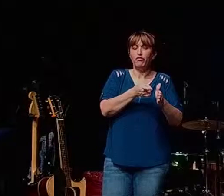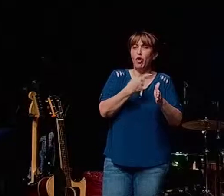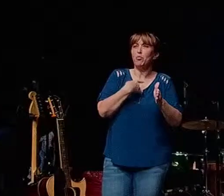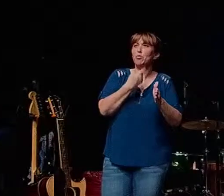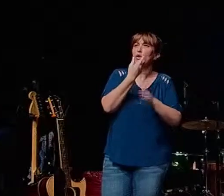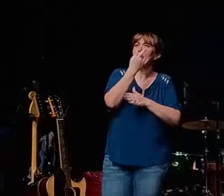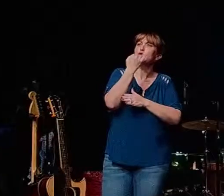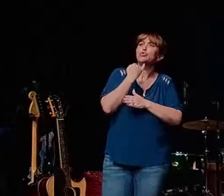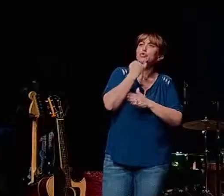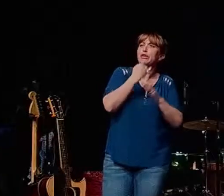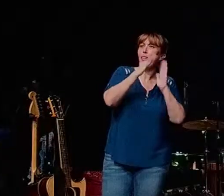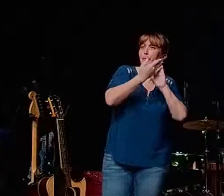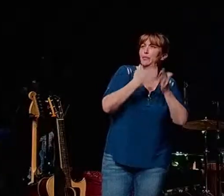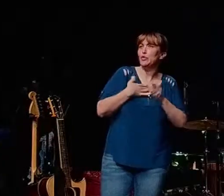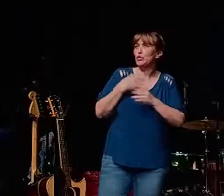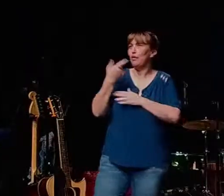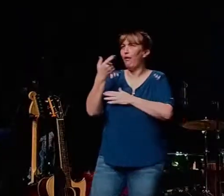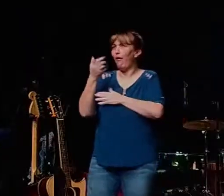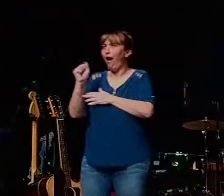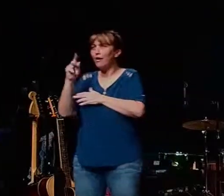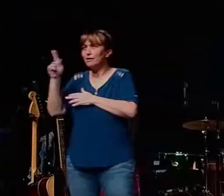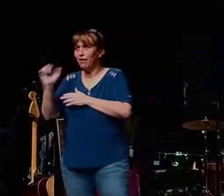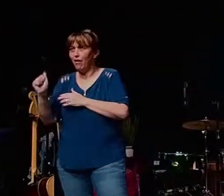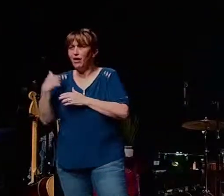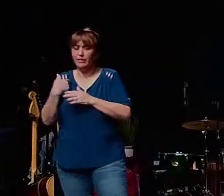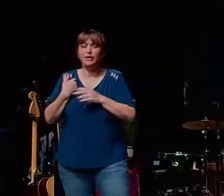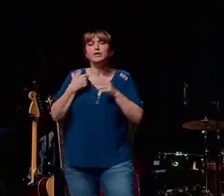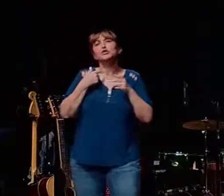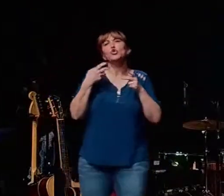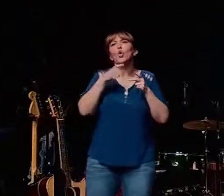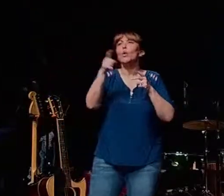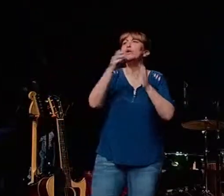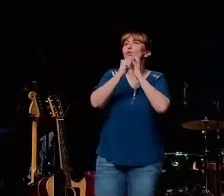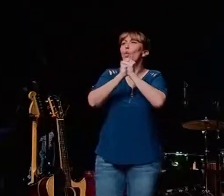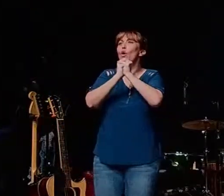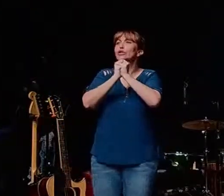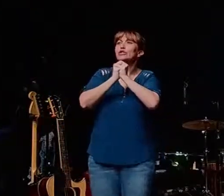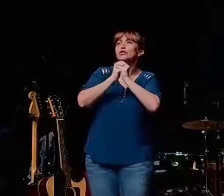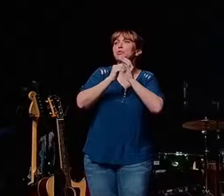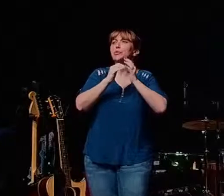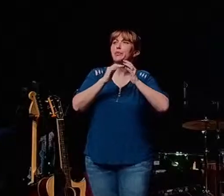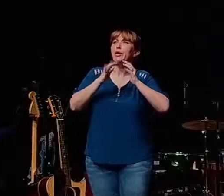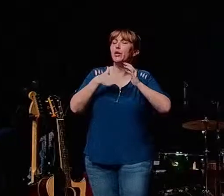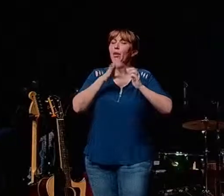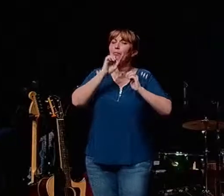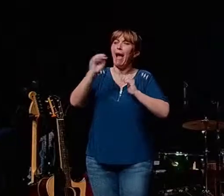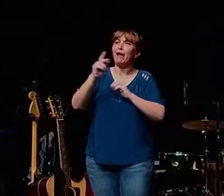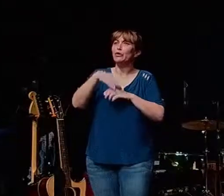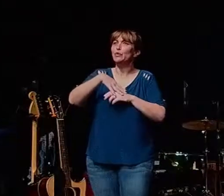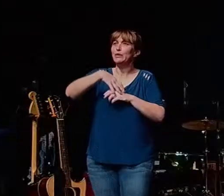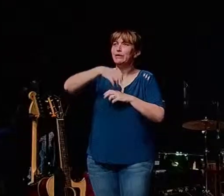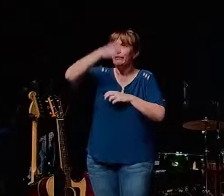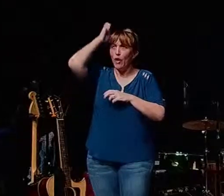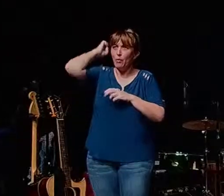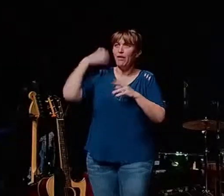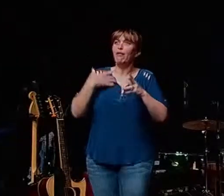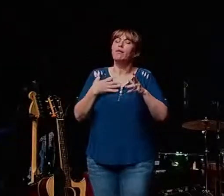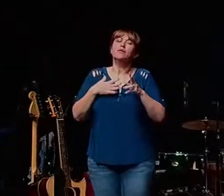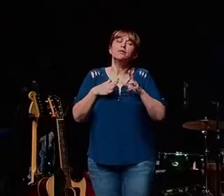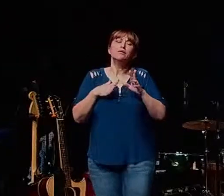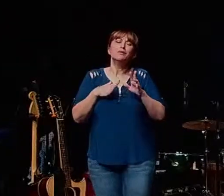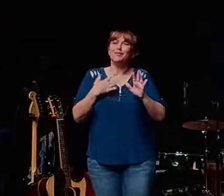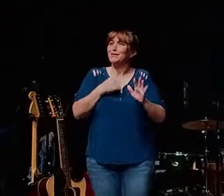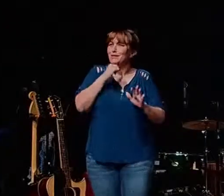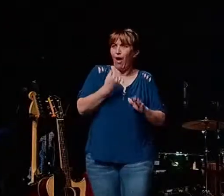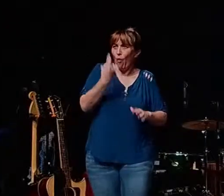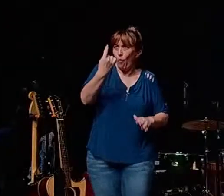jerusalem to gaza he went to to jerusalem to worship he's going towards gaza probably back to ethiopia and it's not this one